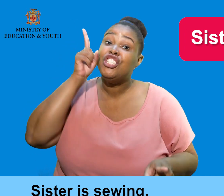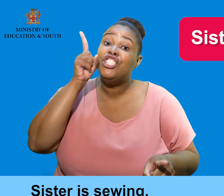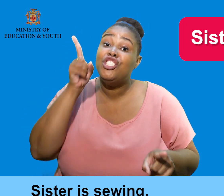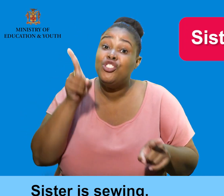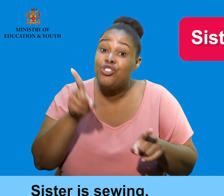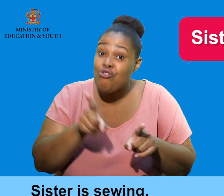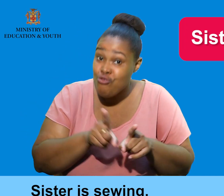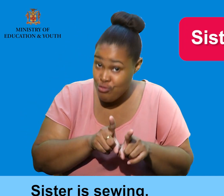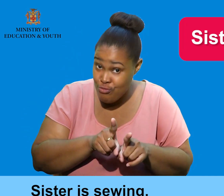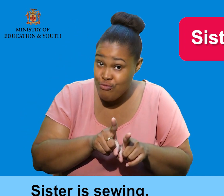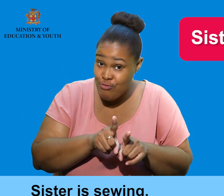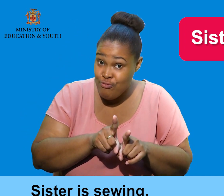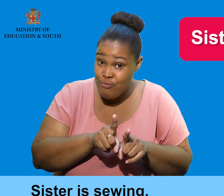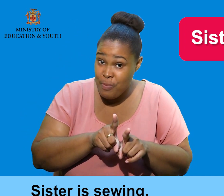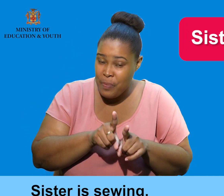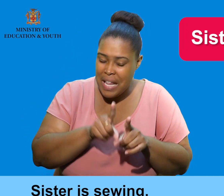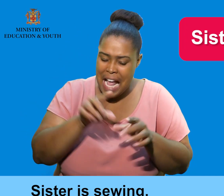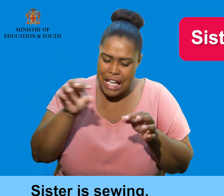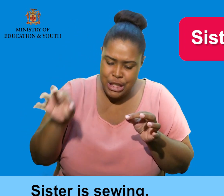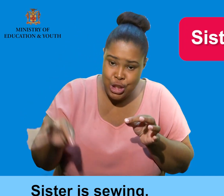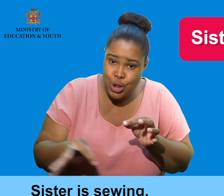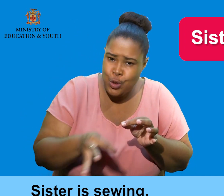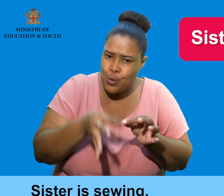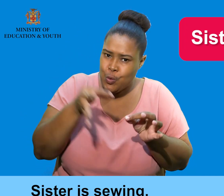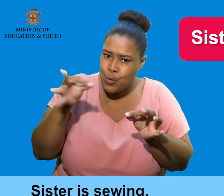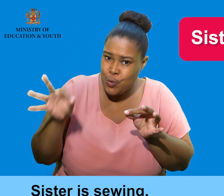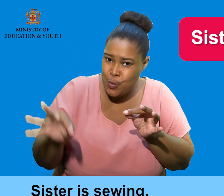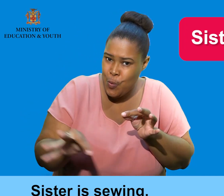Sister. Is sewing.